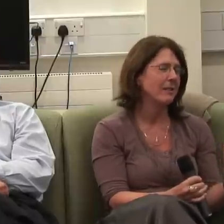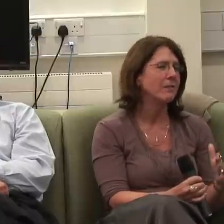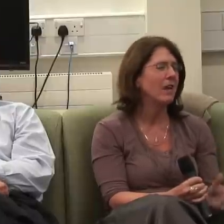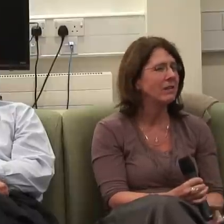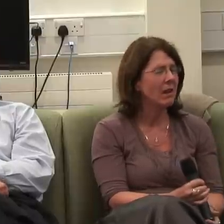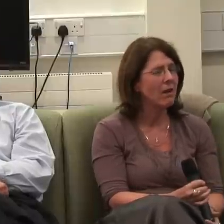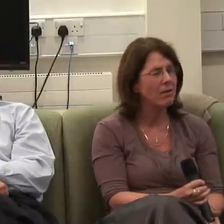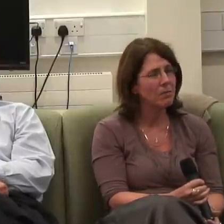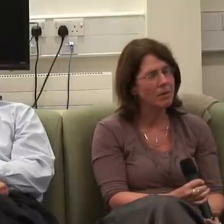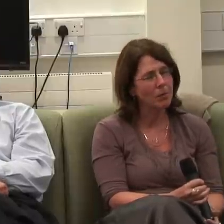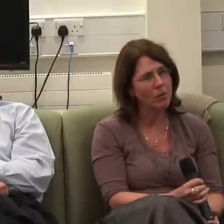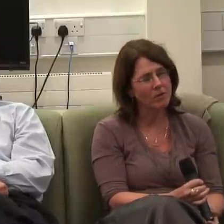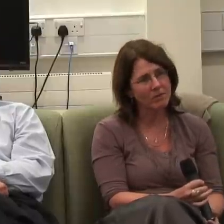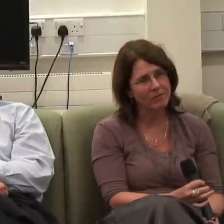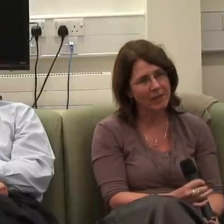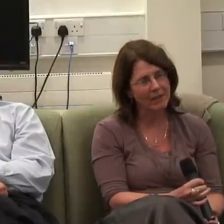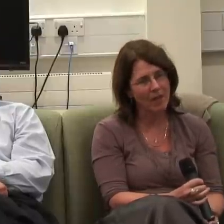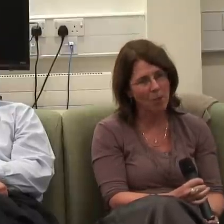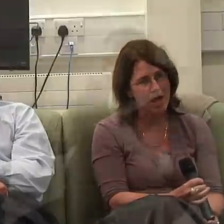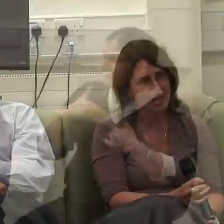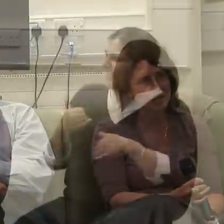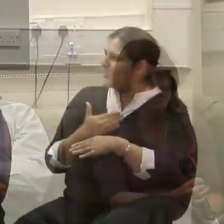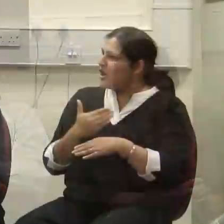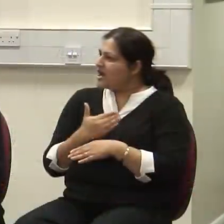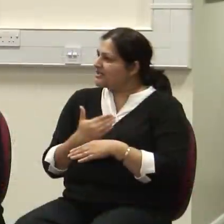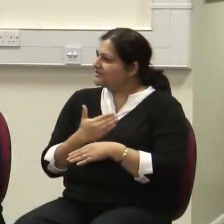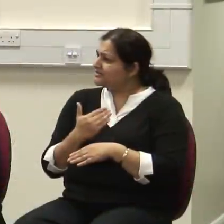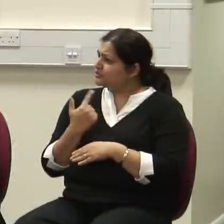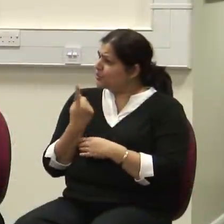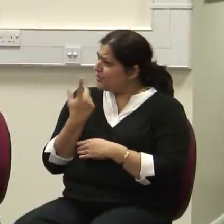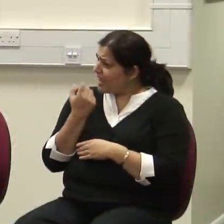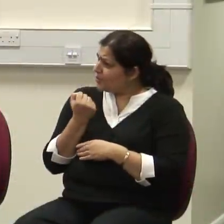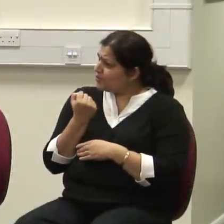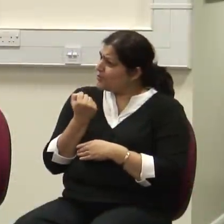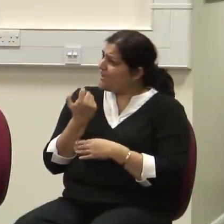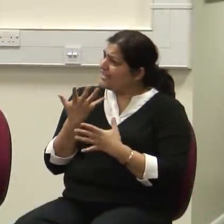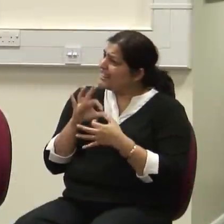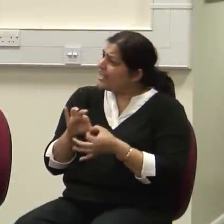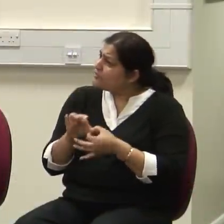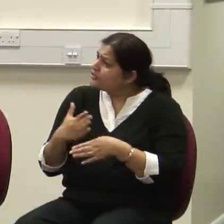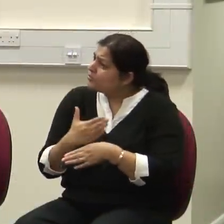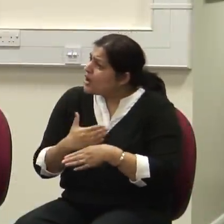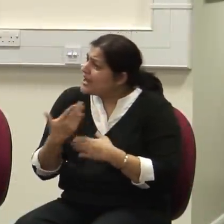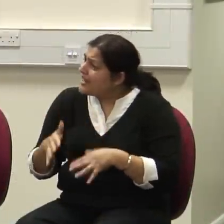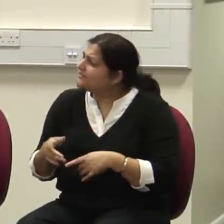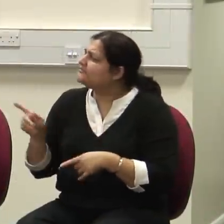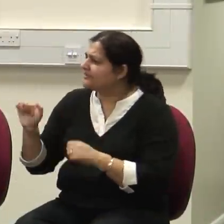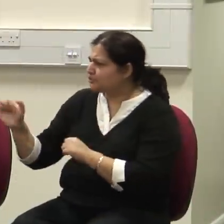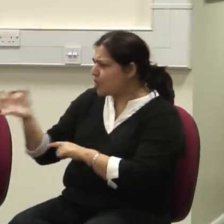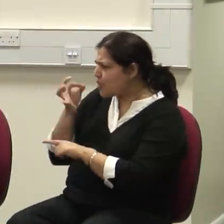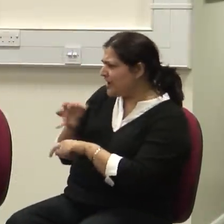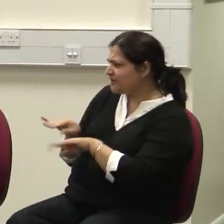of the fact that they are employed in that way. Your question, I think it is similar to the gentleman's question